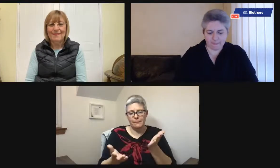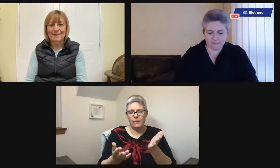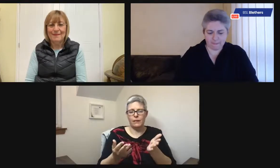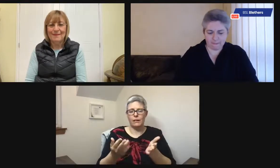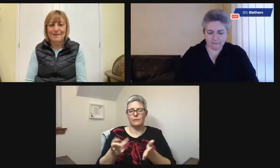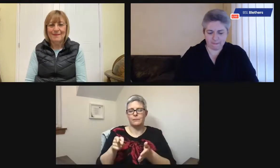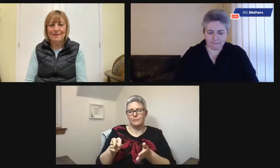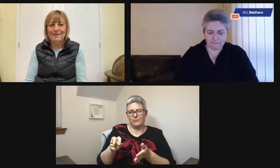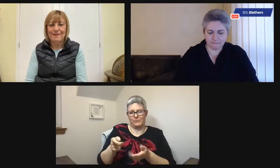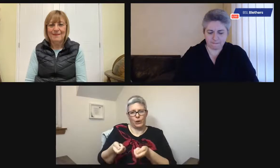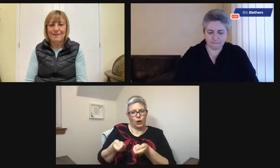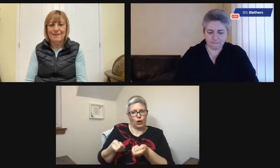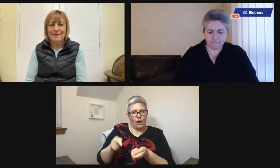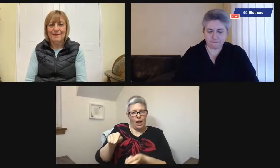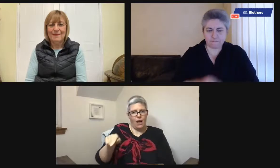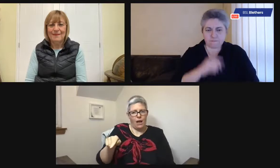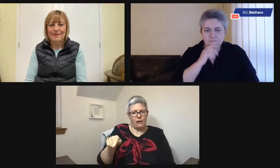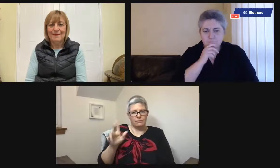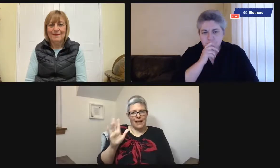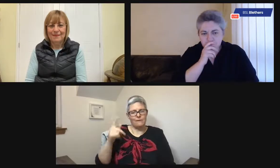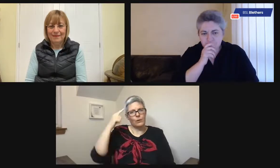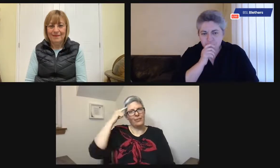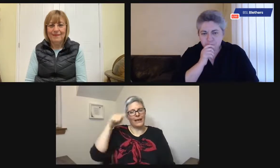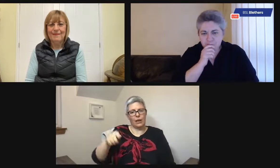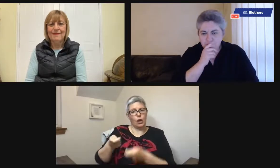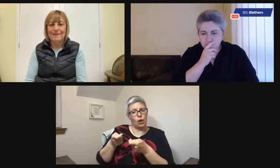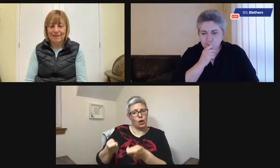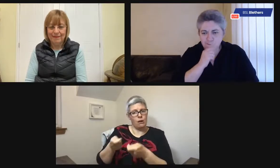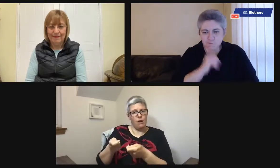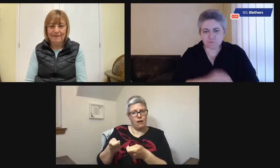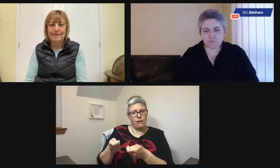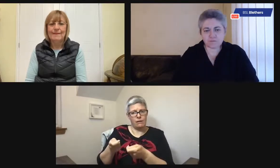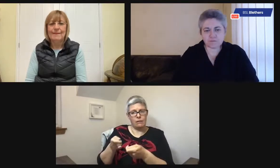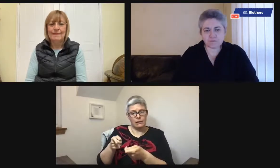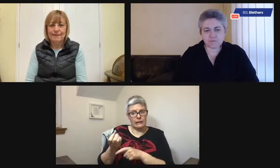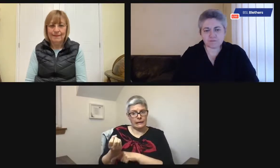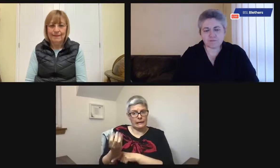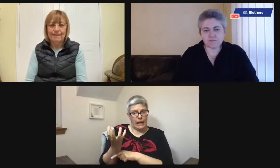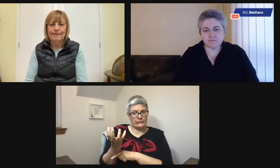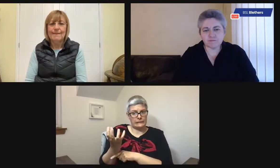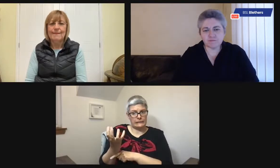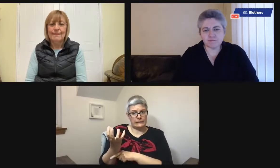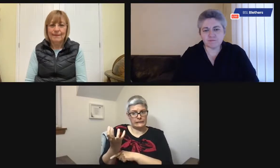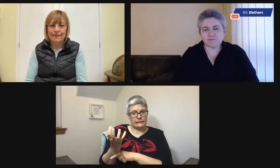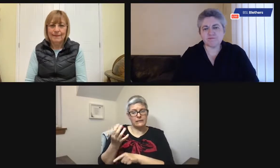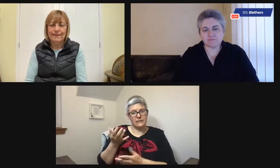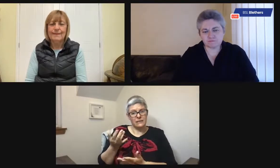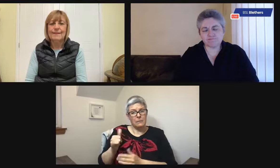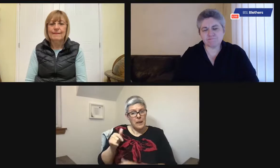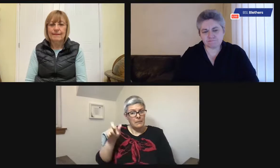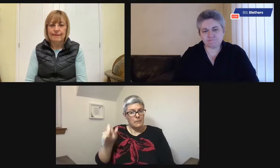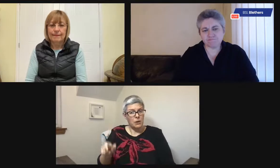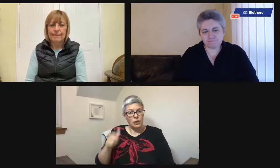equipment that's available in the kitchen and the cooker. For example, you have to think about your cooker. Is it gas?